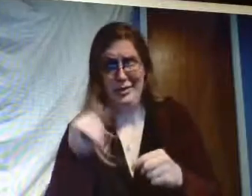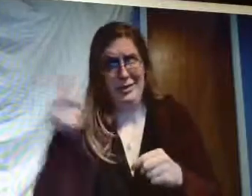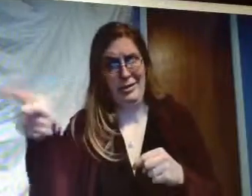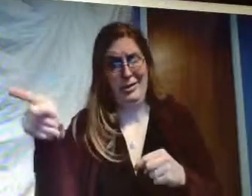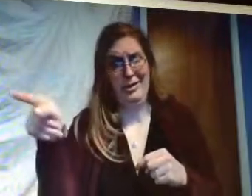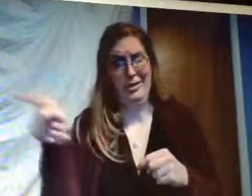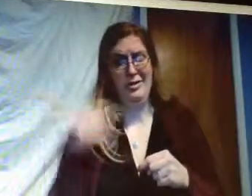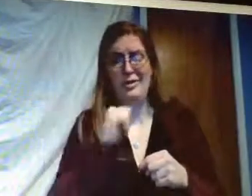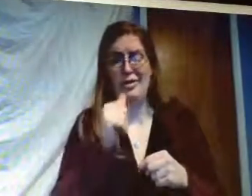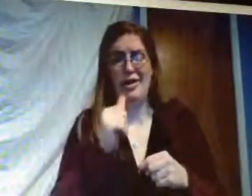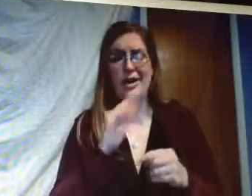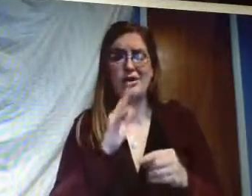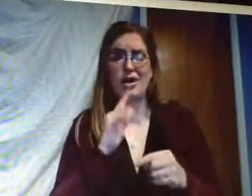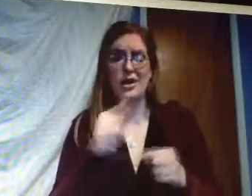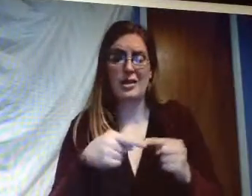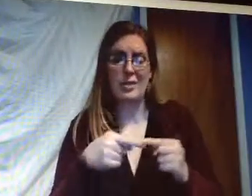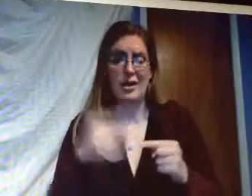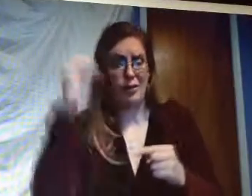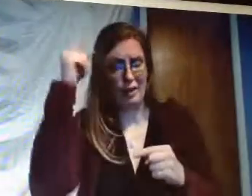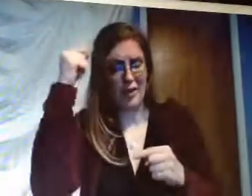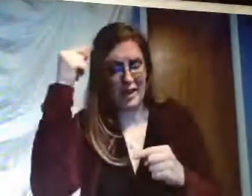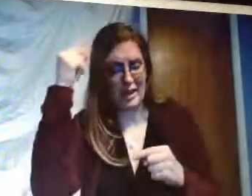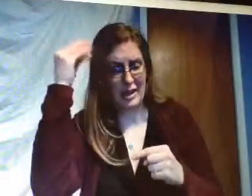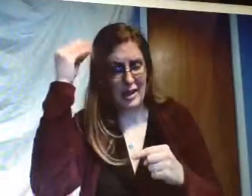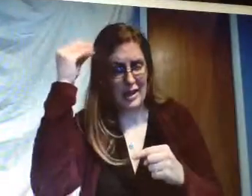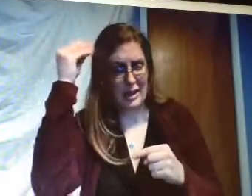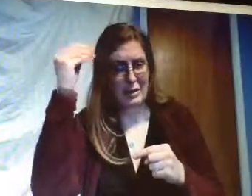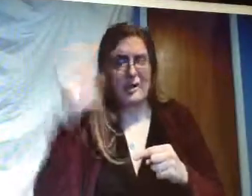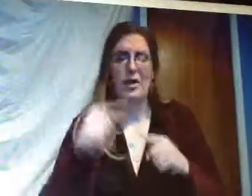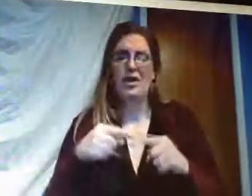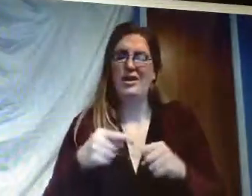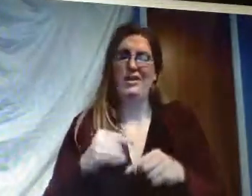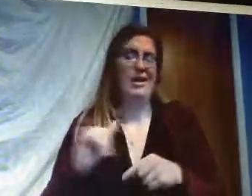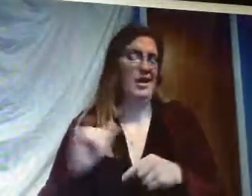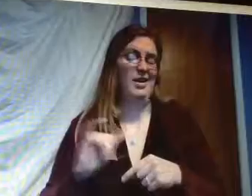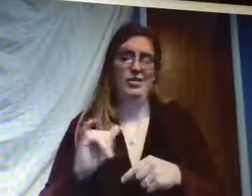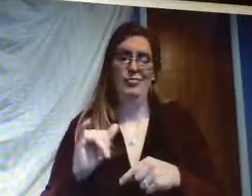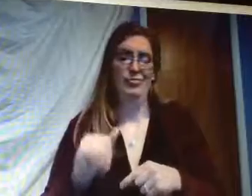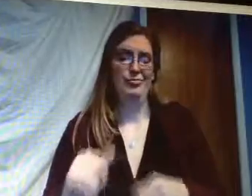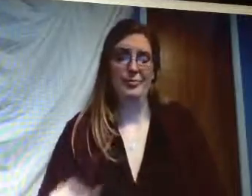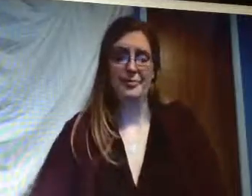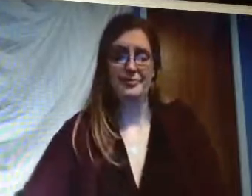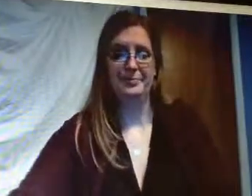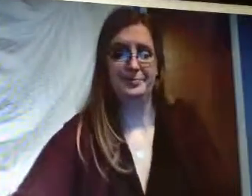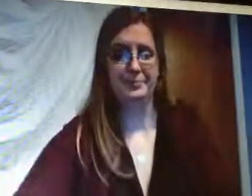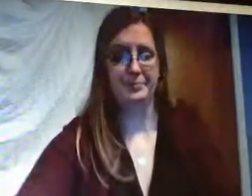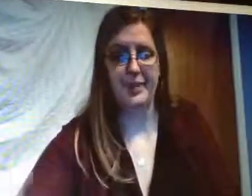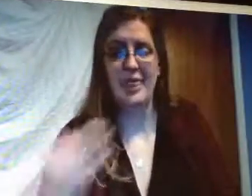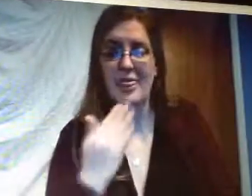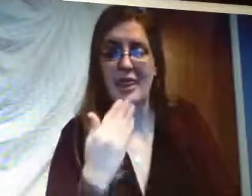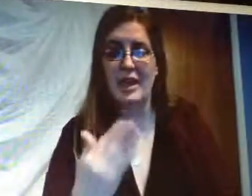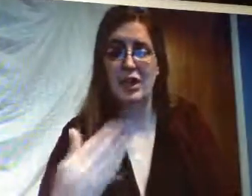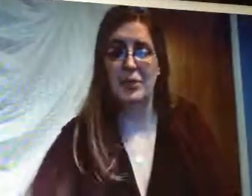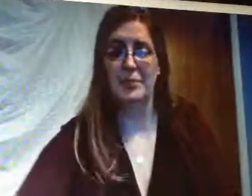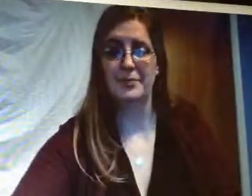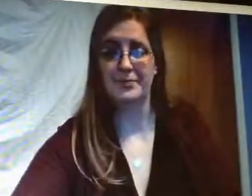talking about that they're not talking about thinking about that they're not the same as us thank you